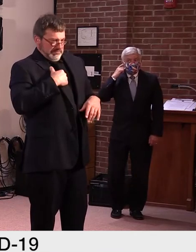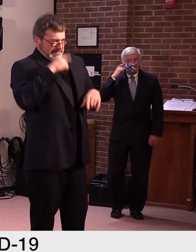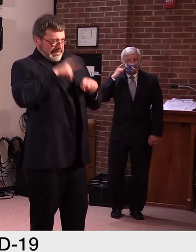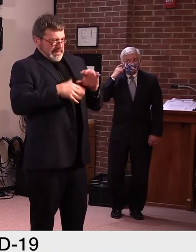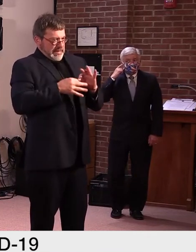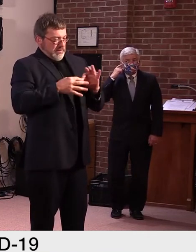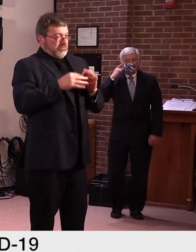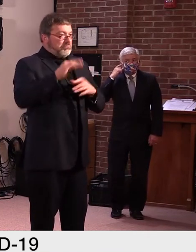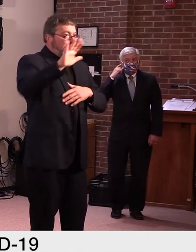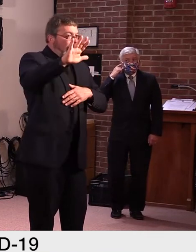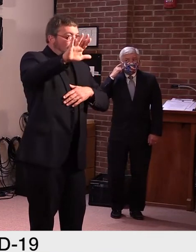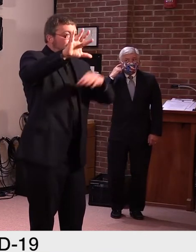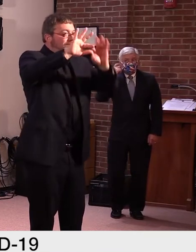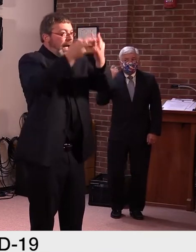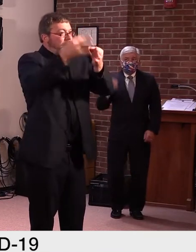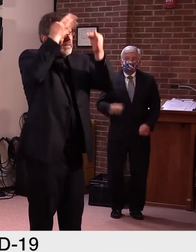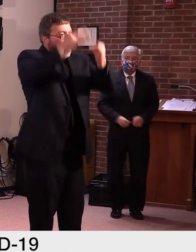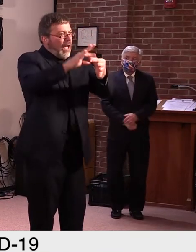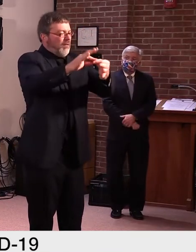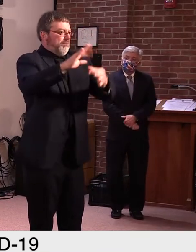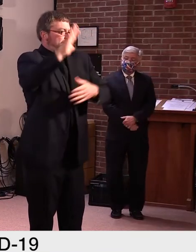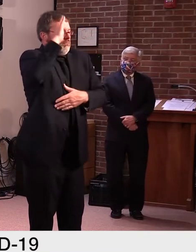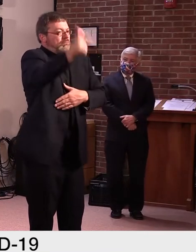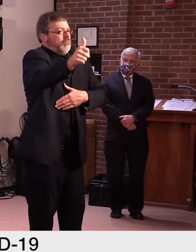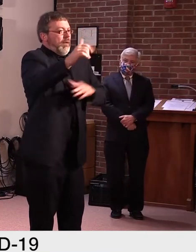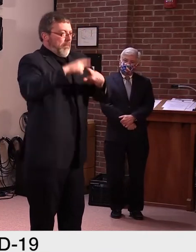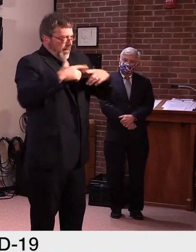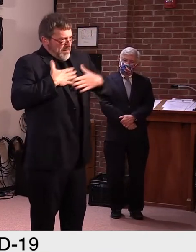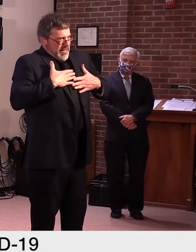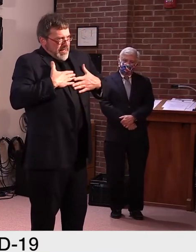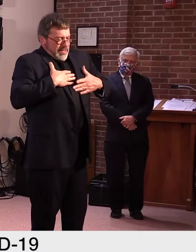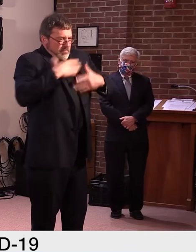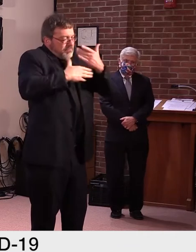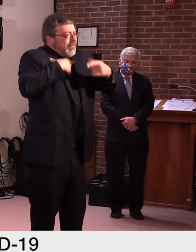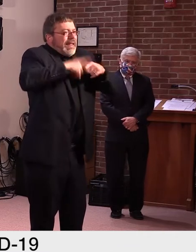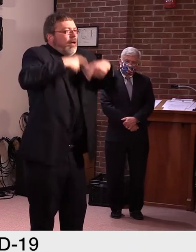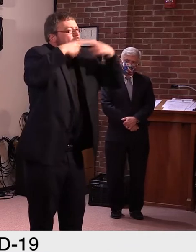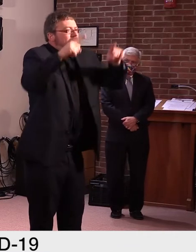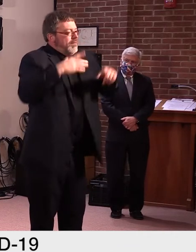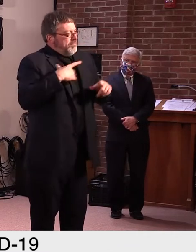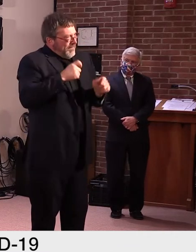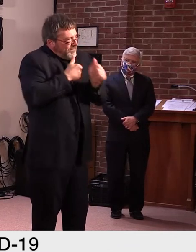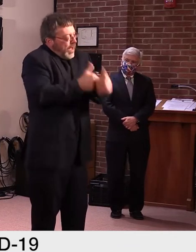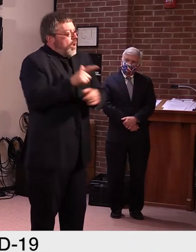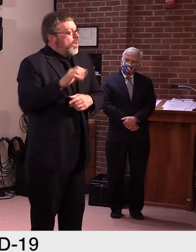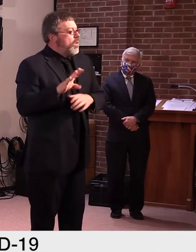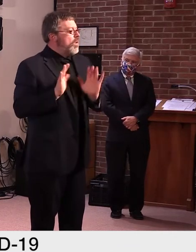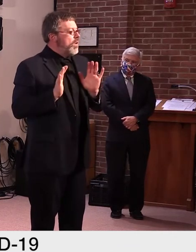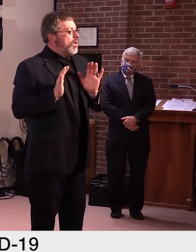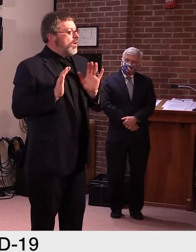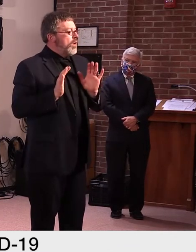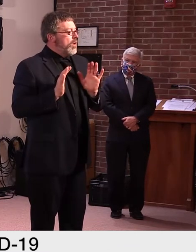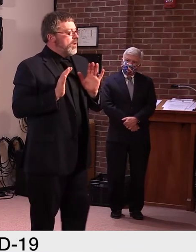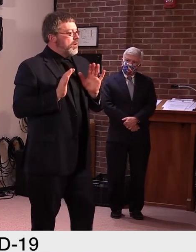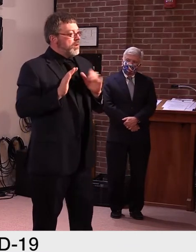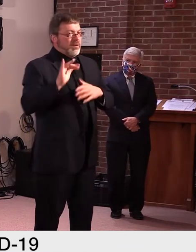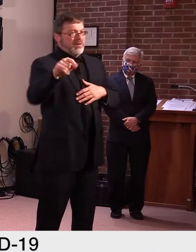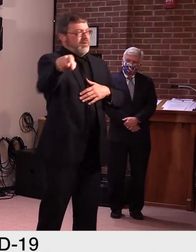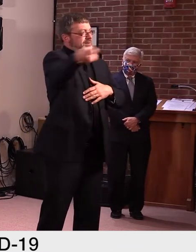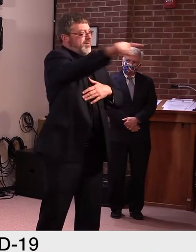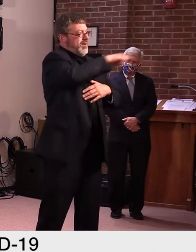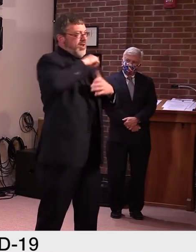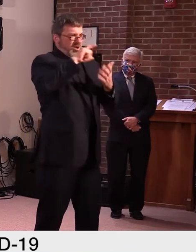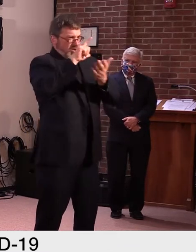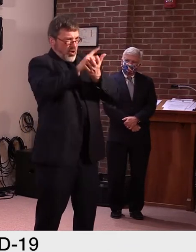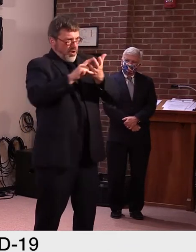we'll get, we'll get this resolved just as quick as we possibly can. Uh, anytime you bring lawyers into, uh, any dispute, it